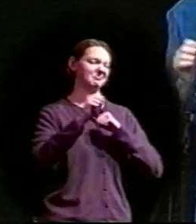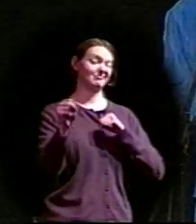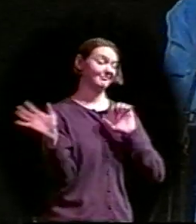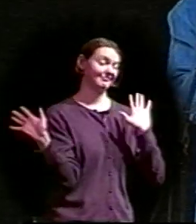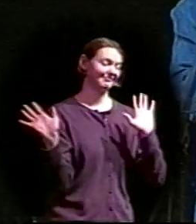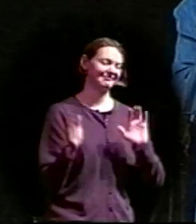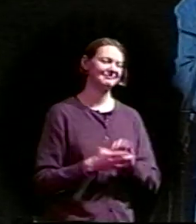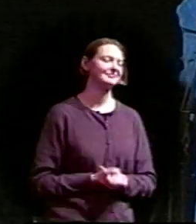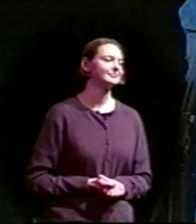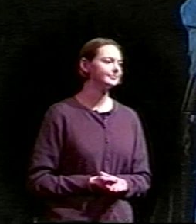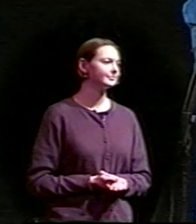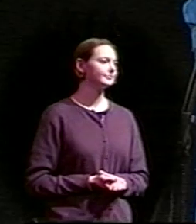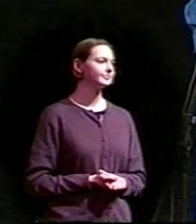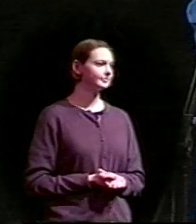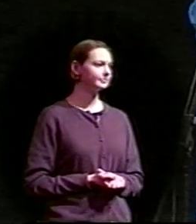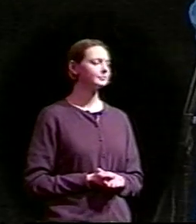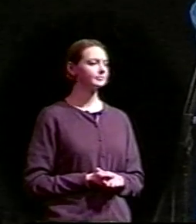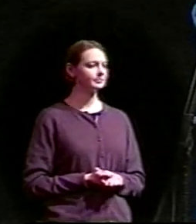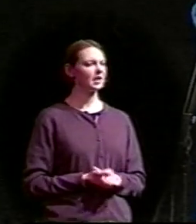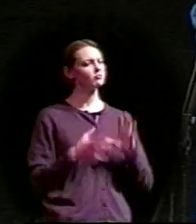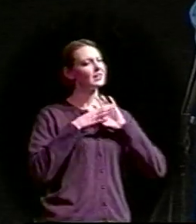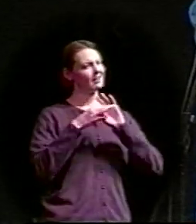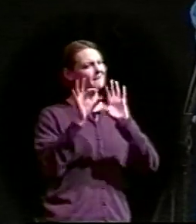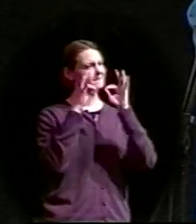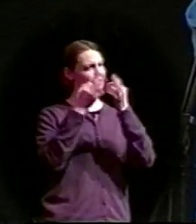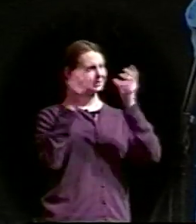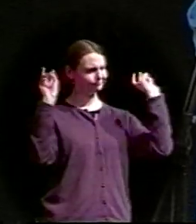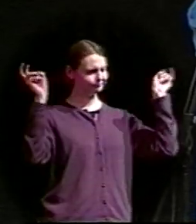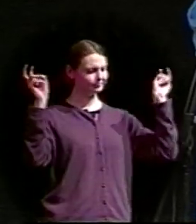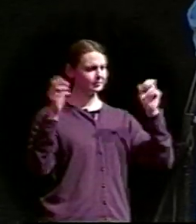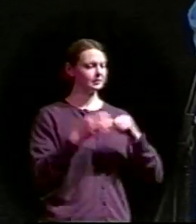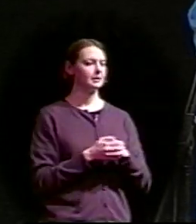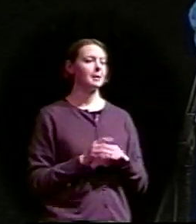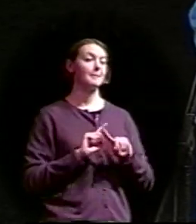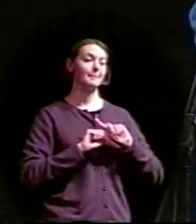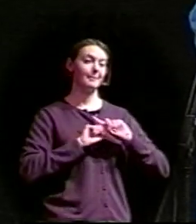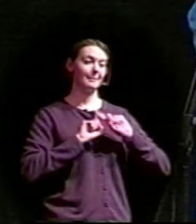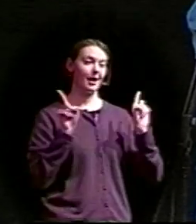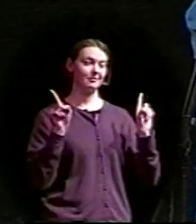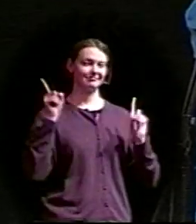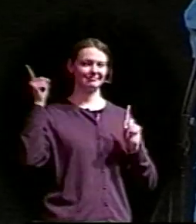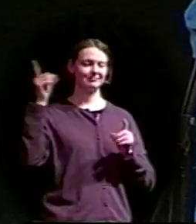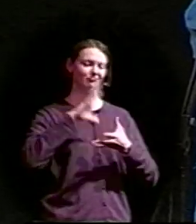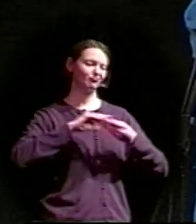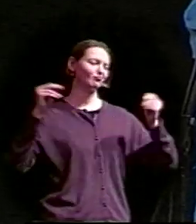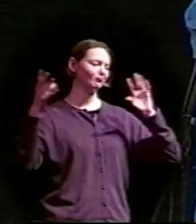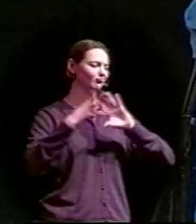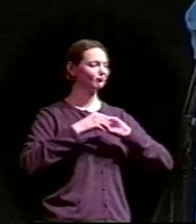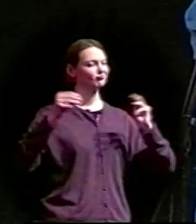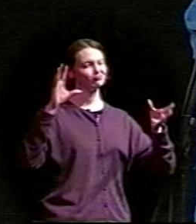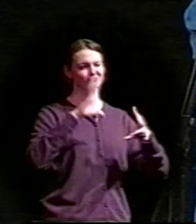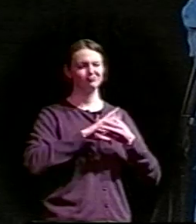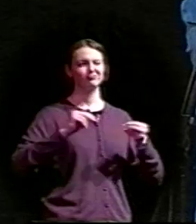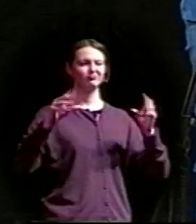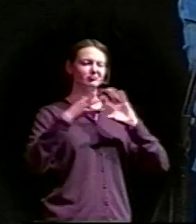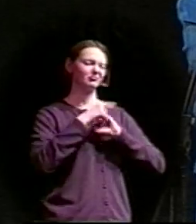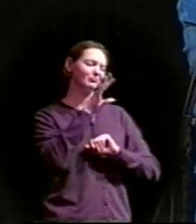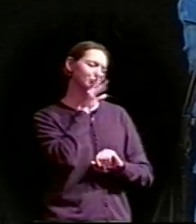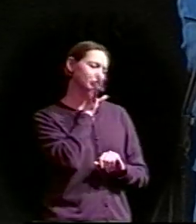When it came to family matters, but he loved to tell stories. Then he became a man of many words. And when I was little, he